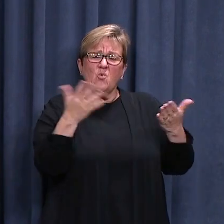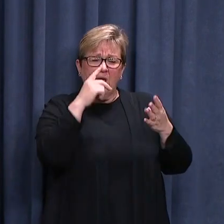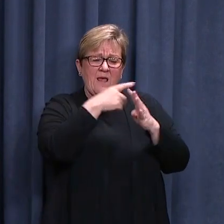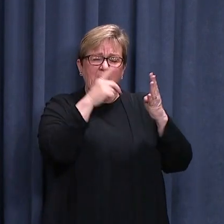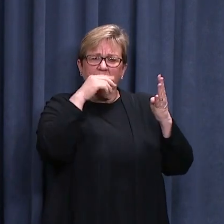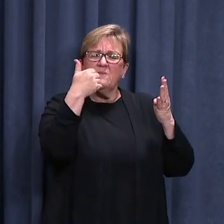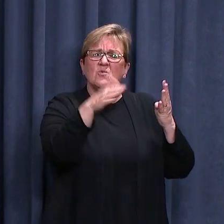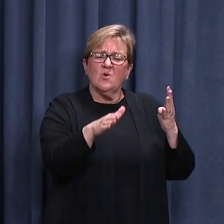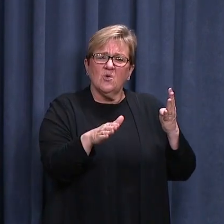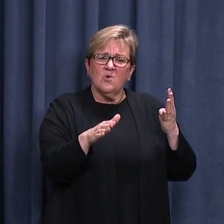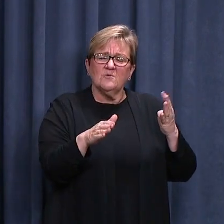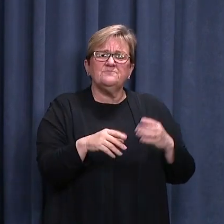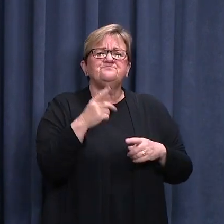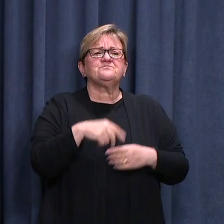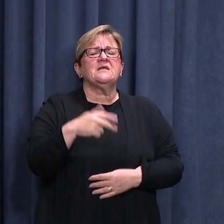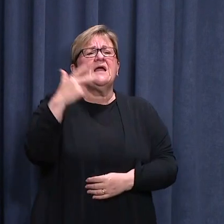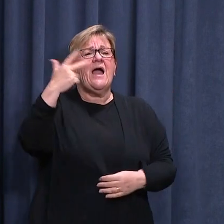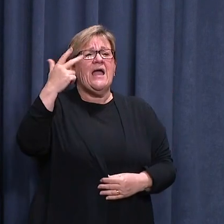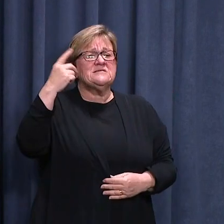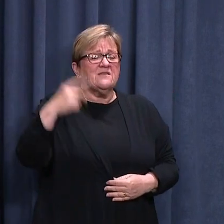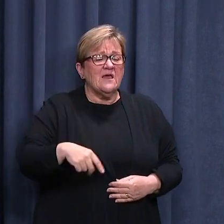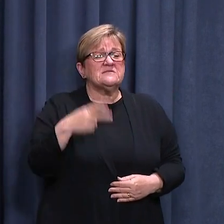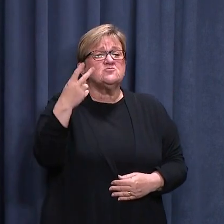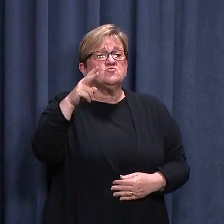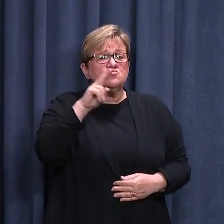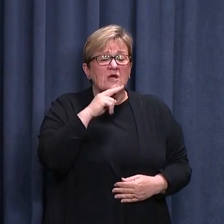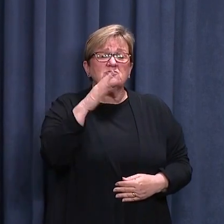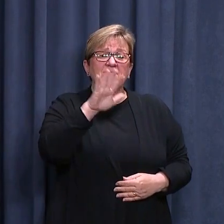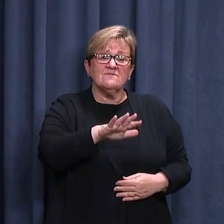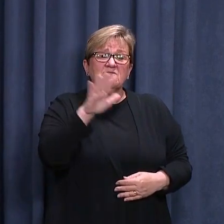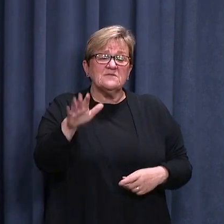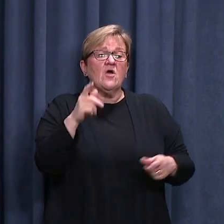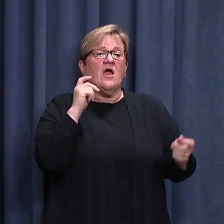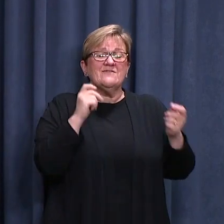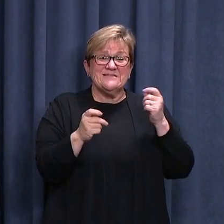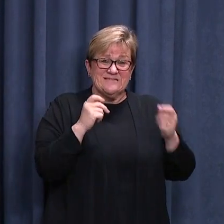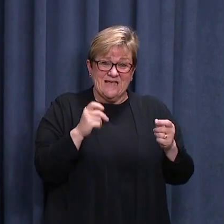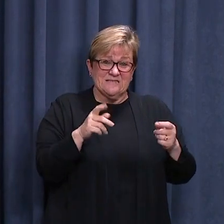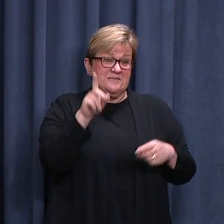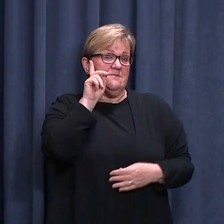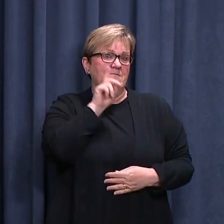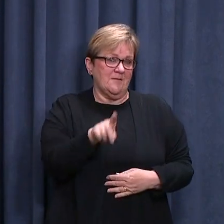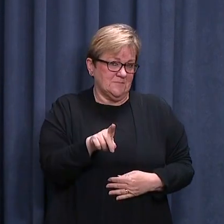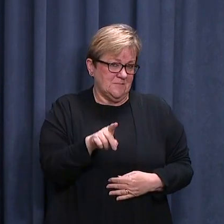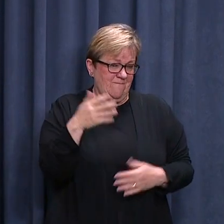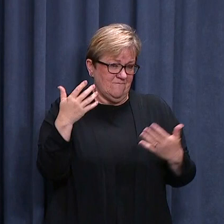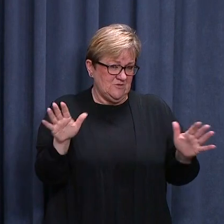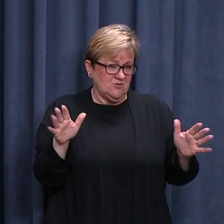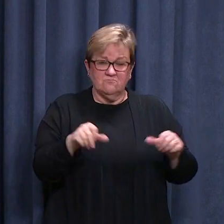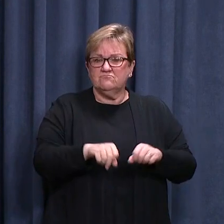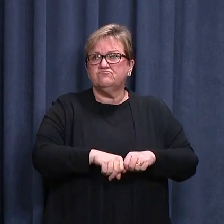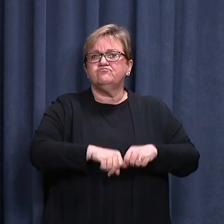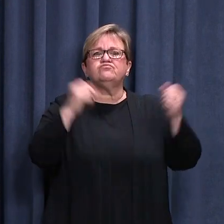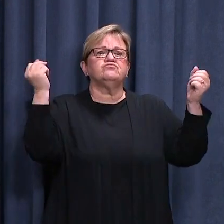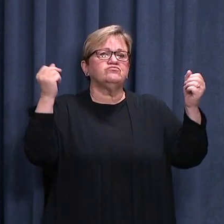I can also report that 18,255 tests were conducted yesterday, a record